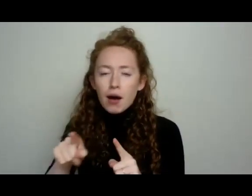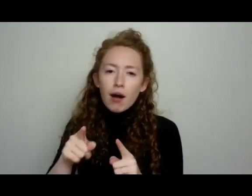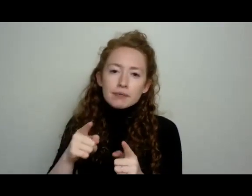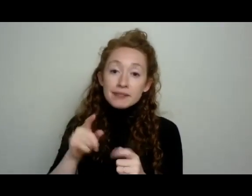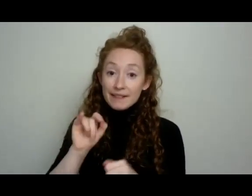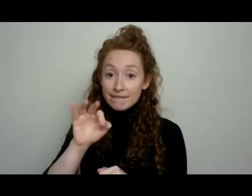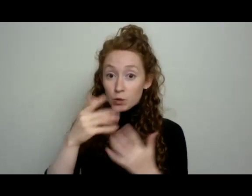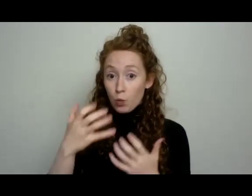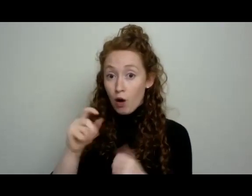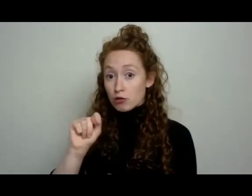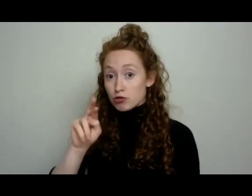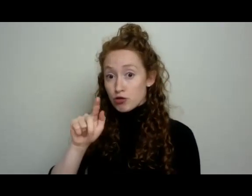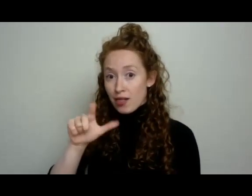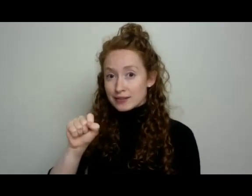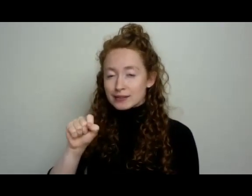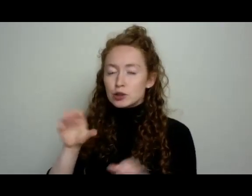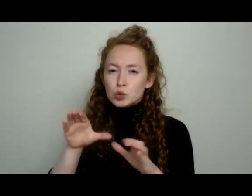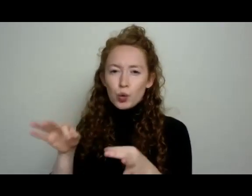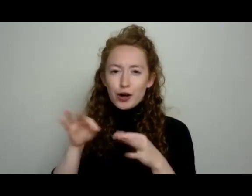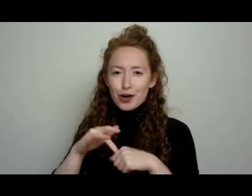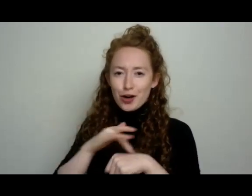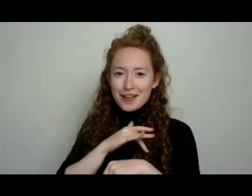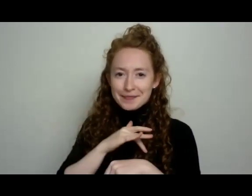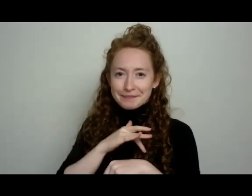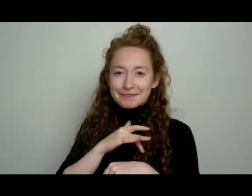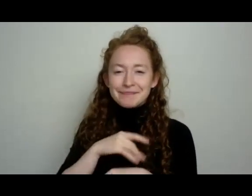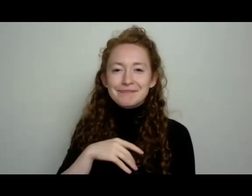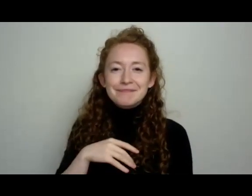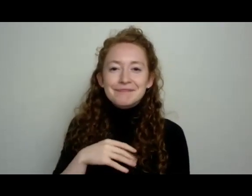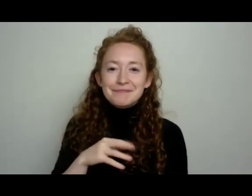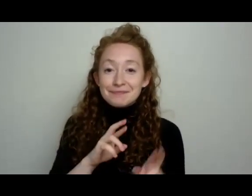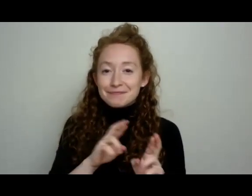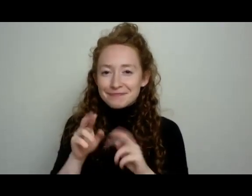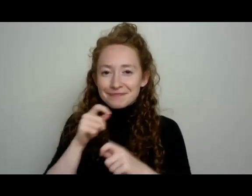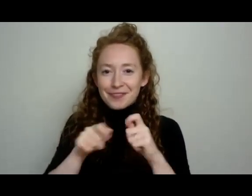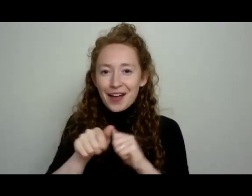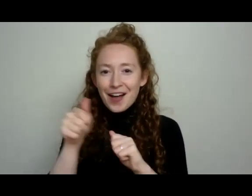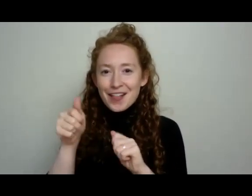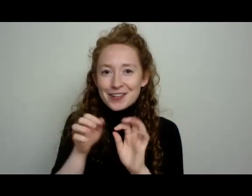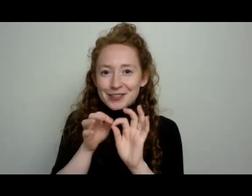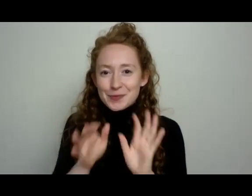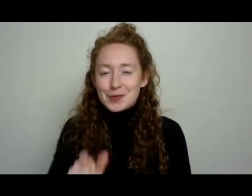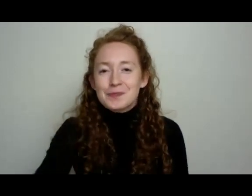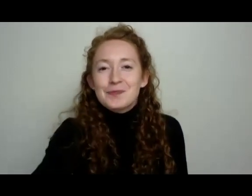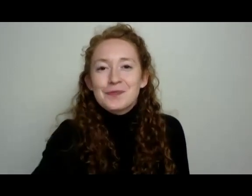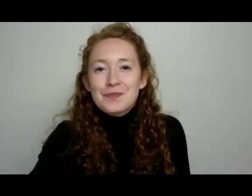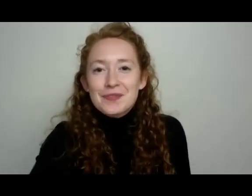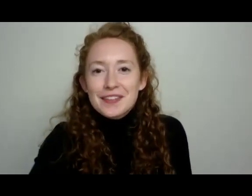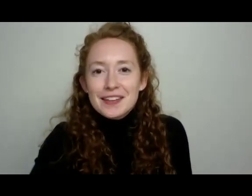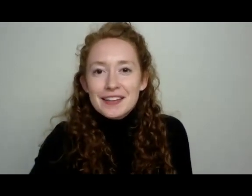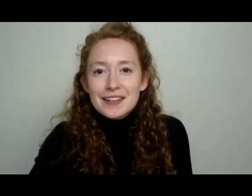early and often. And also plan on squishing cucumber beetles or otherwise